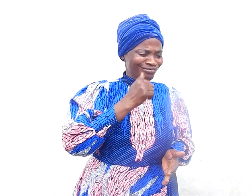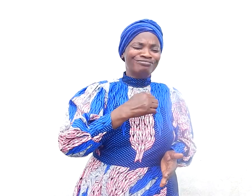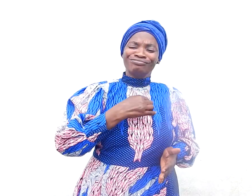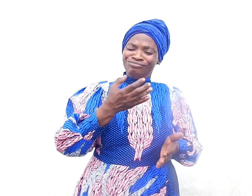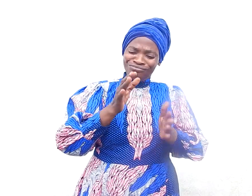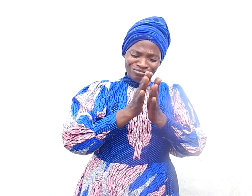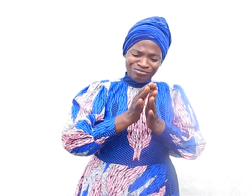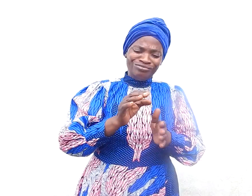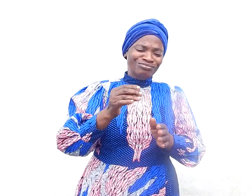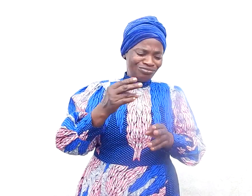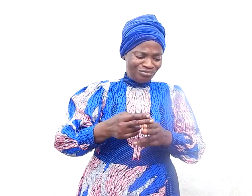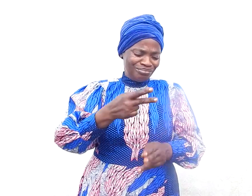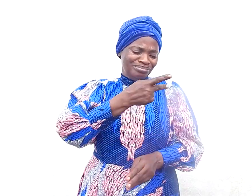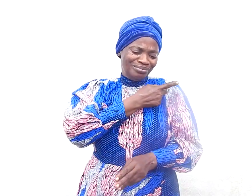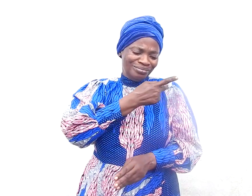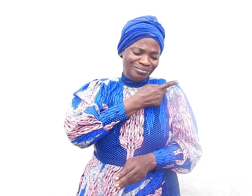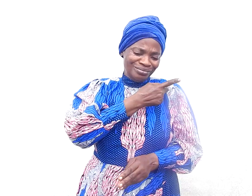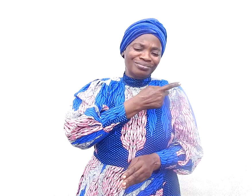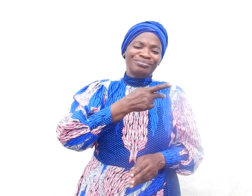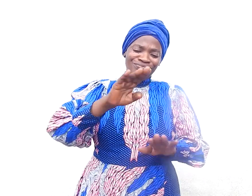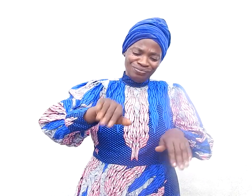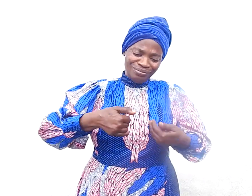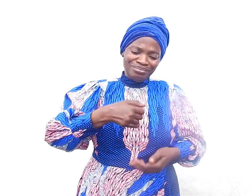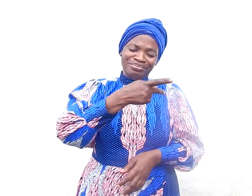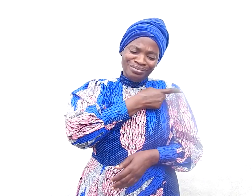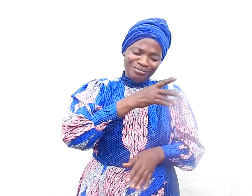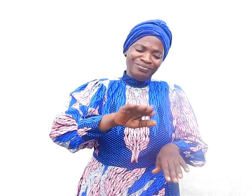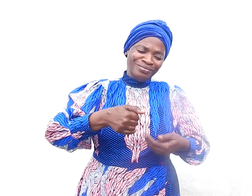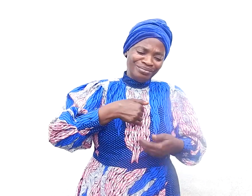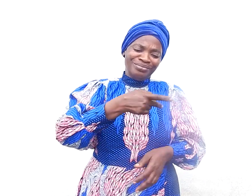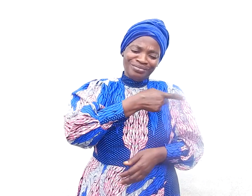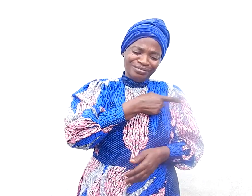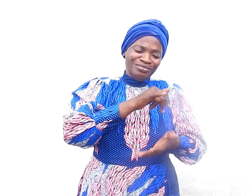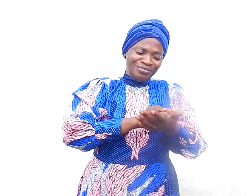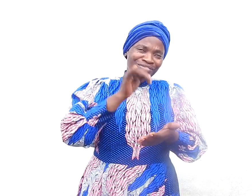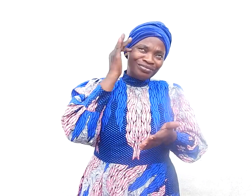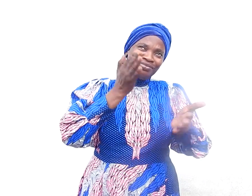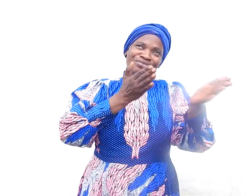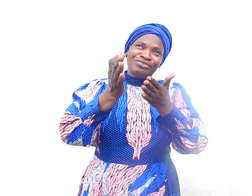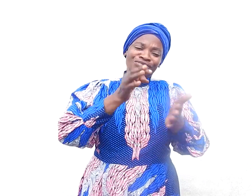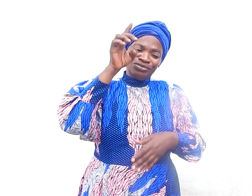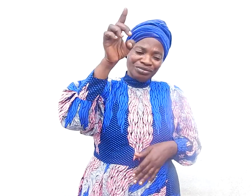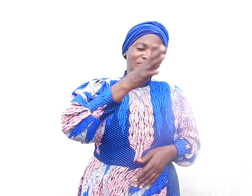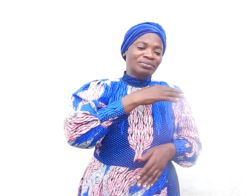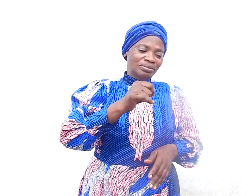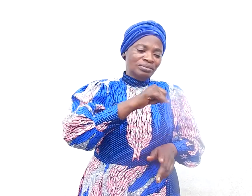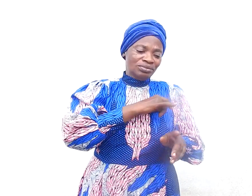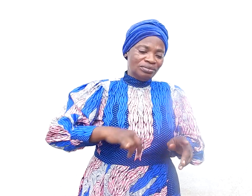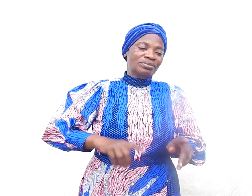i prayed to god that i will name him peter that god should give me peter peter will serve him and the lord